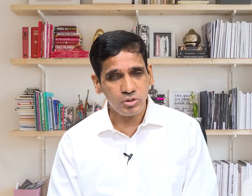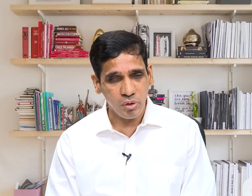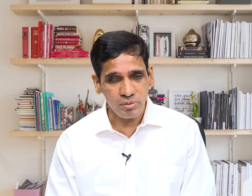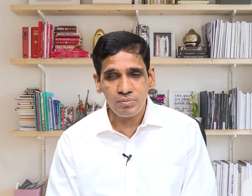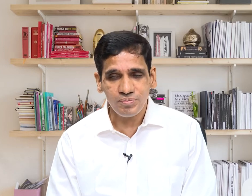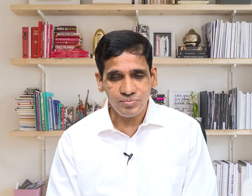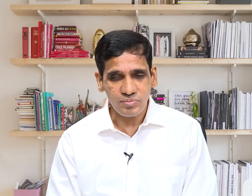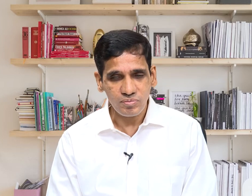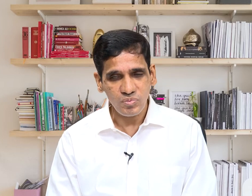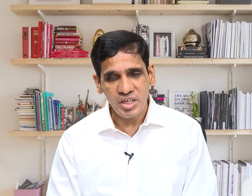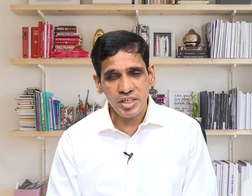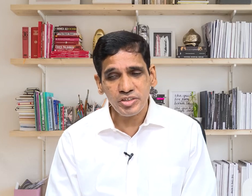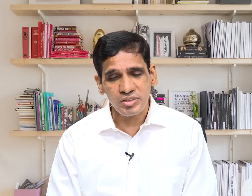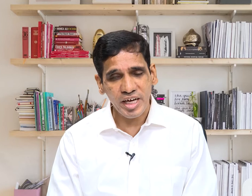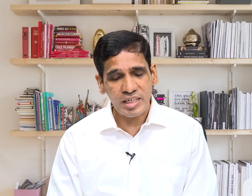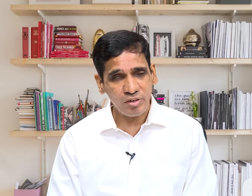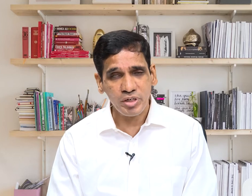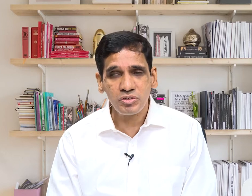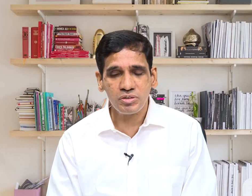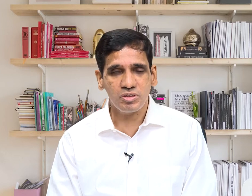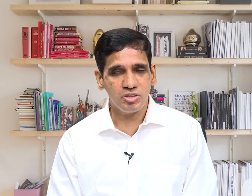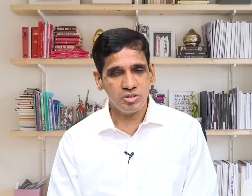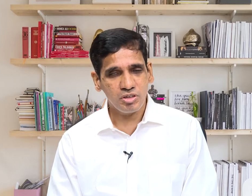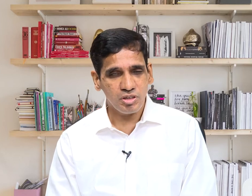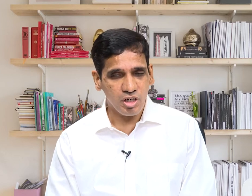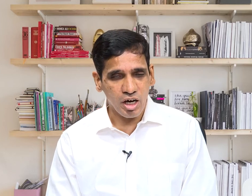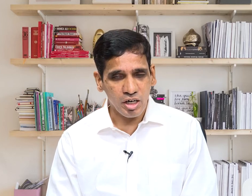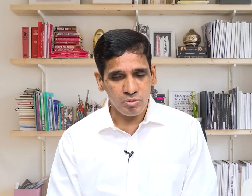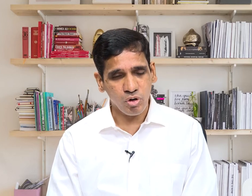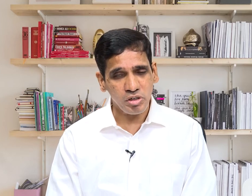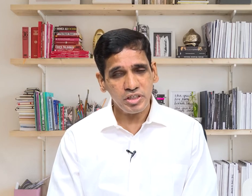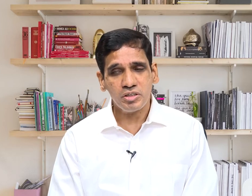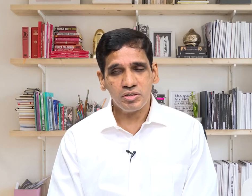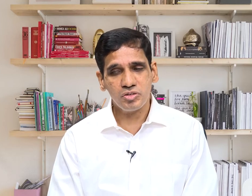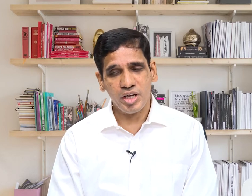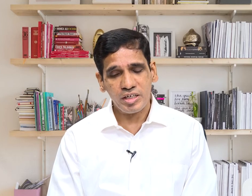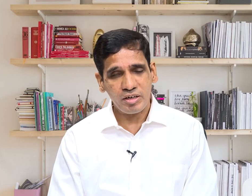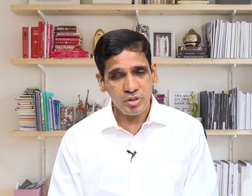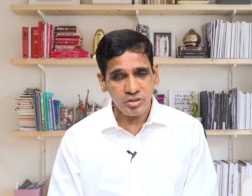on Indian sign language broadly sign languages